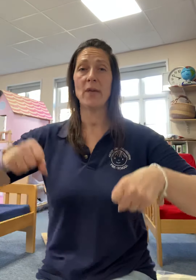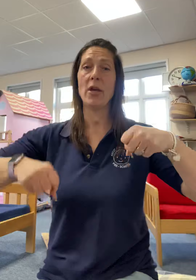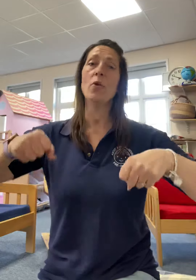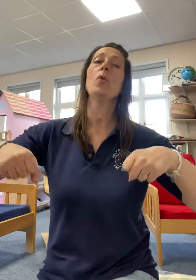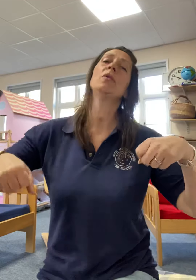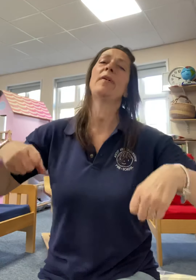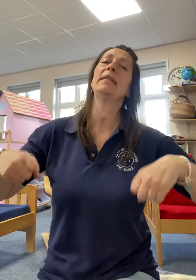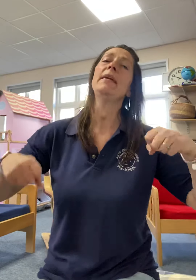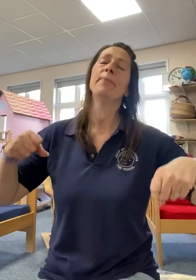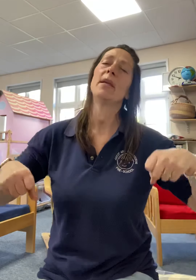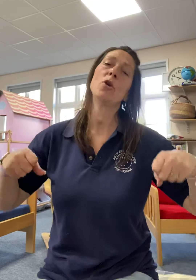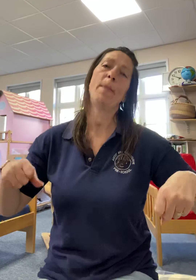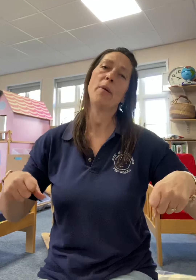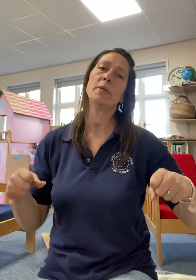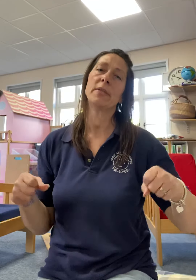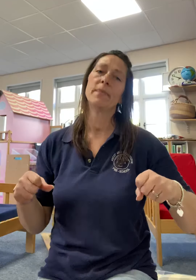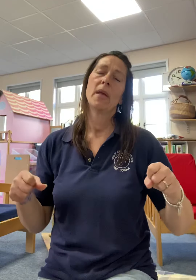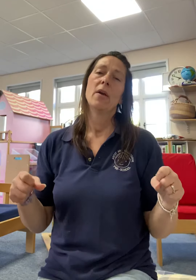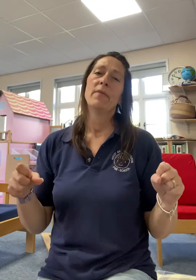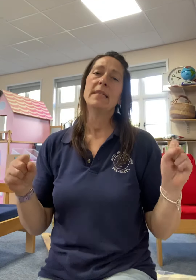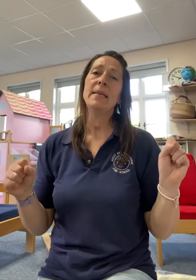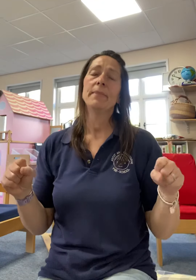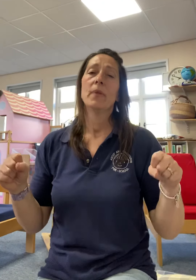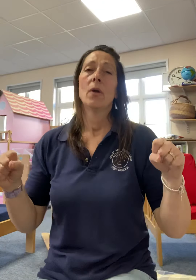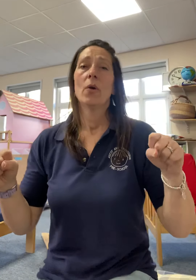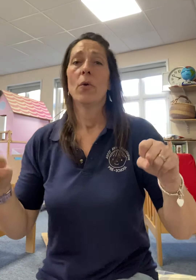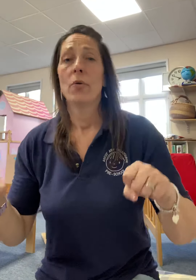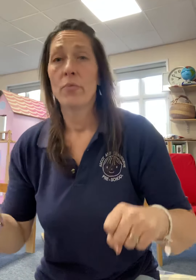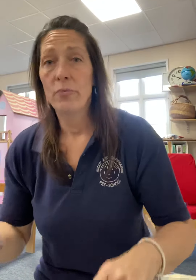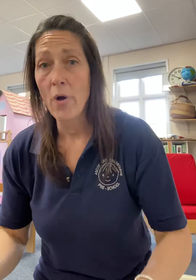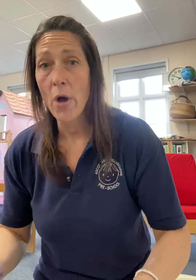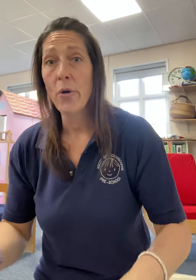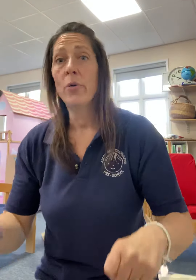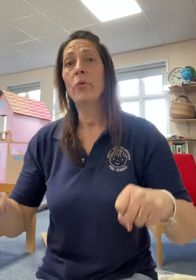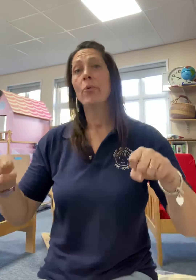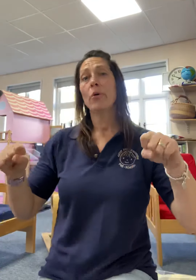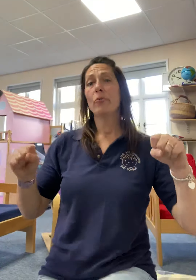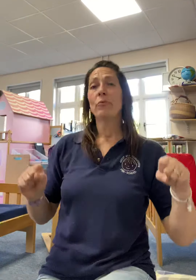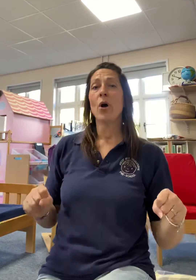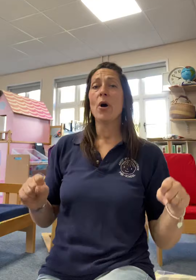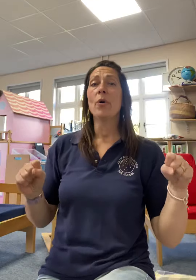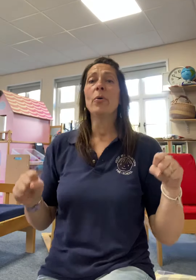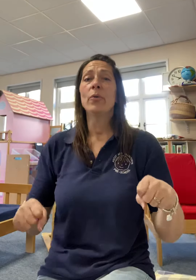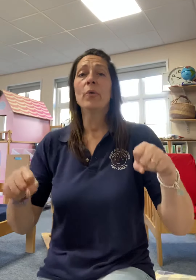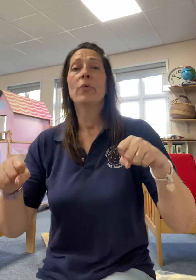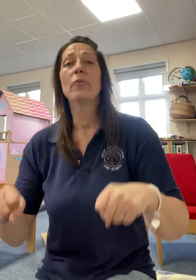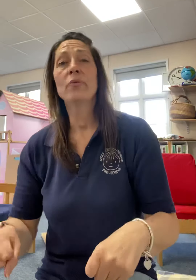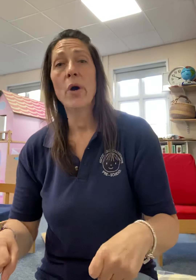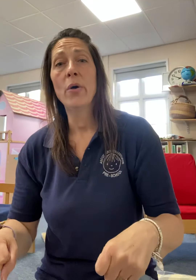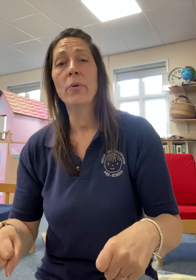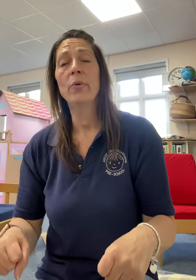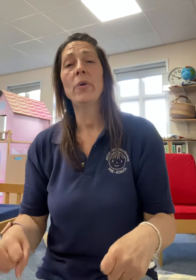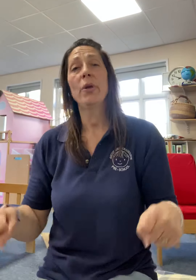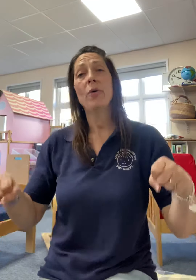So get your oars ready, in your boat. Ready? Row, row, row your